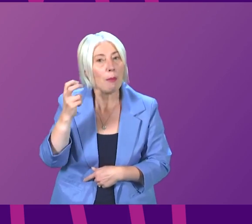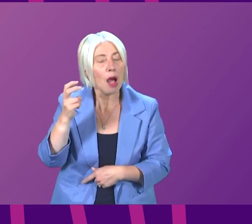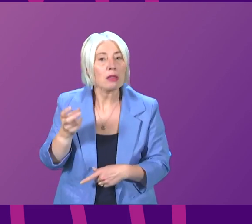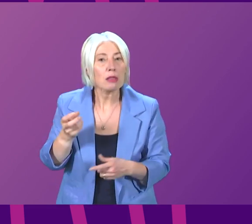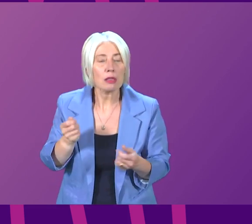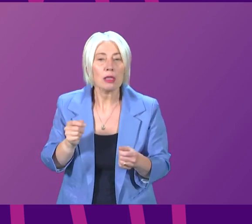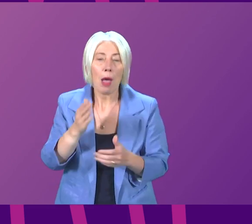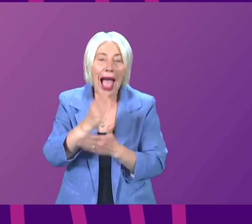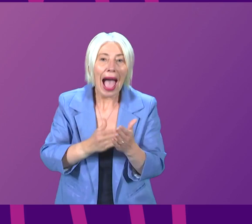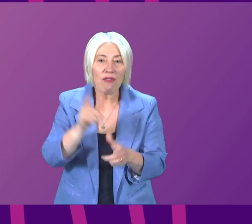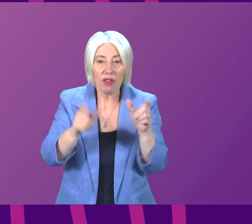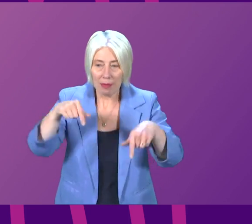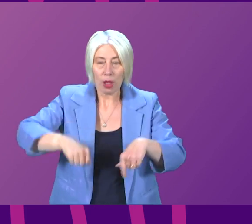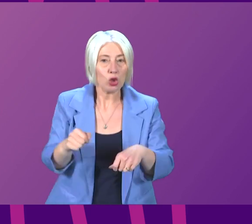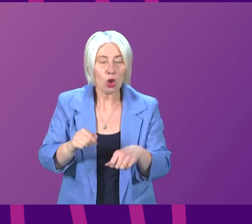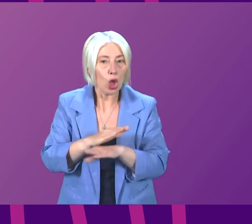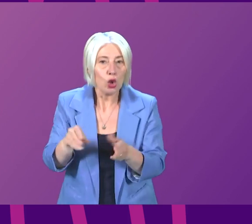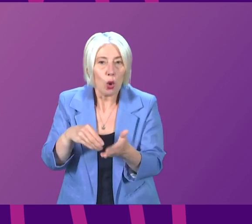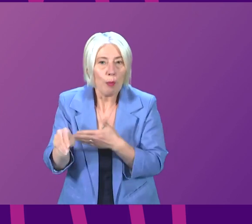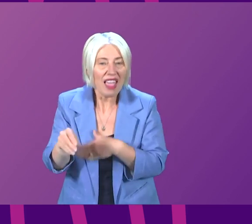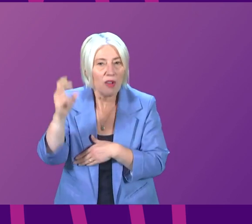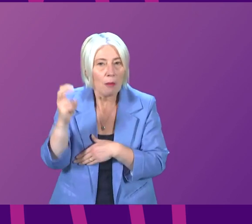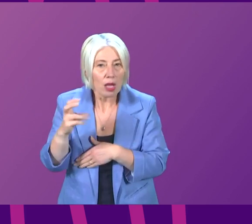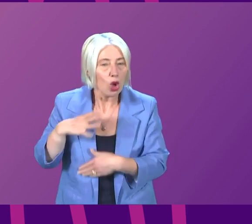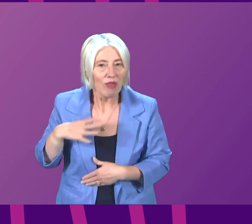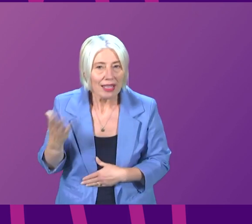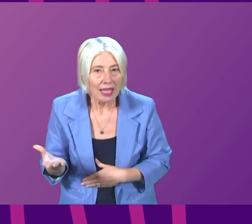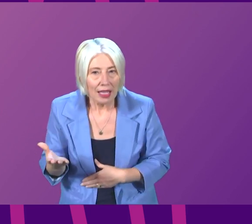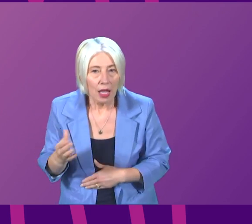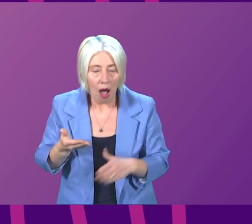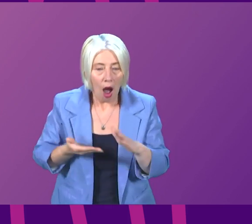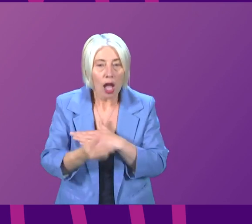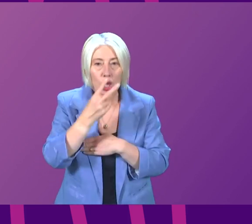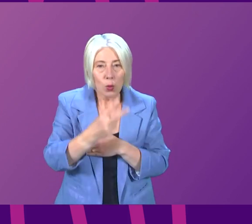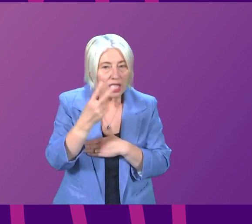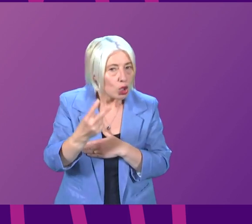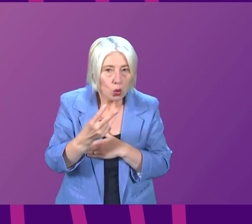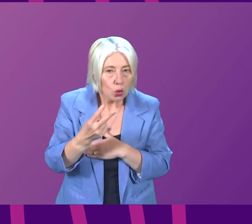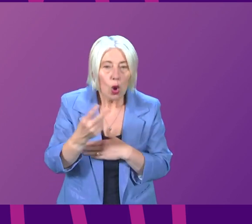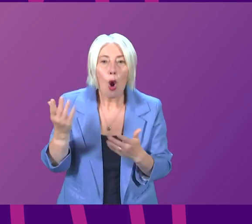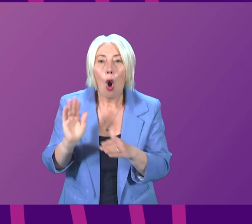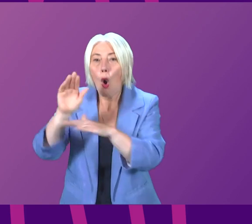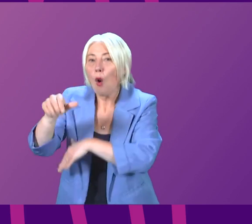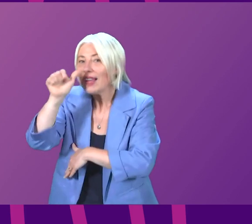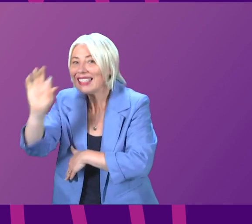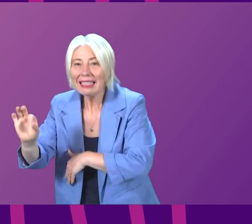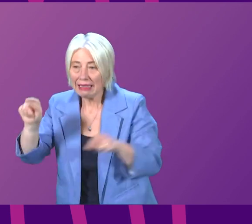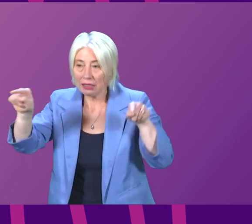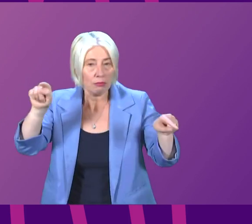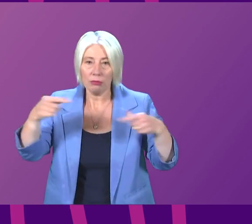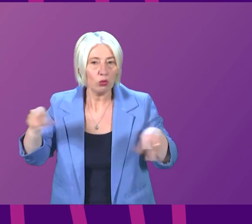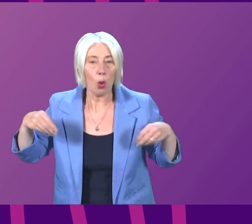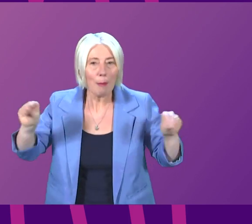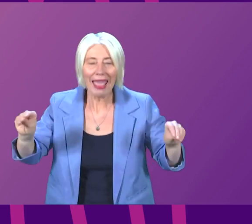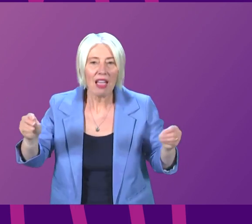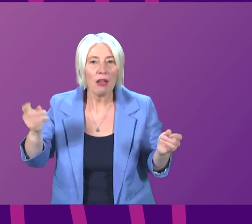half of the Scottish population don't pay for bus travel already. Nobody under 22, nobody over 60. So that is a sign